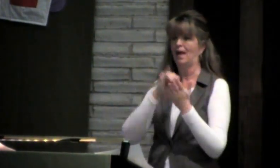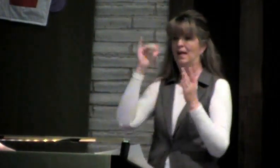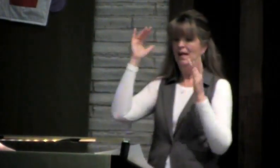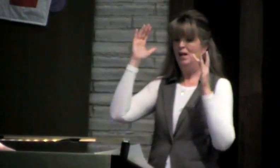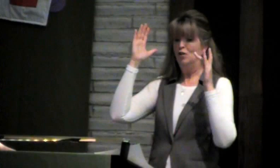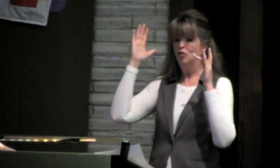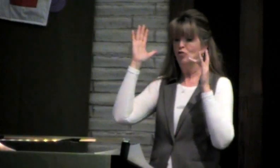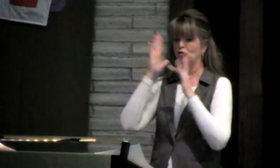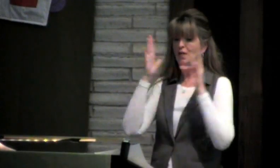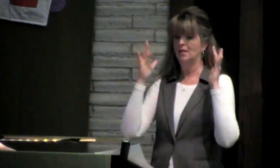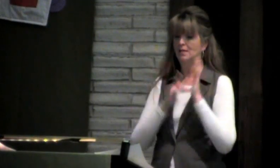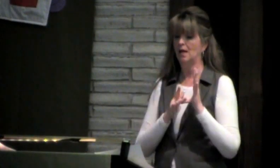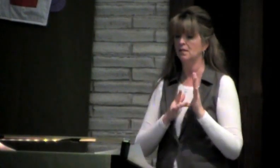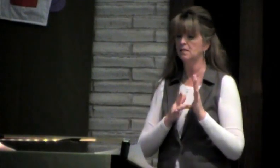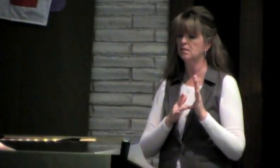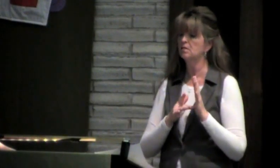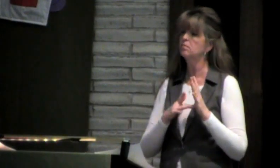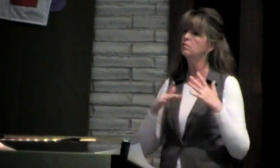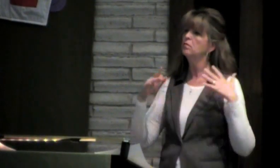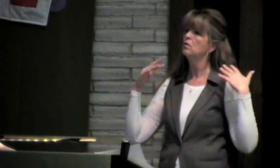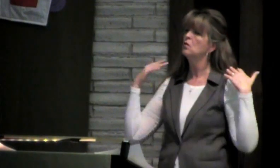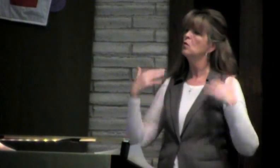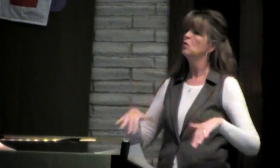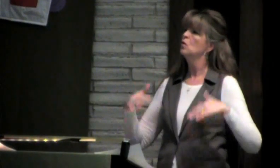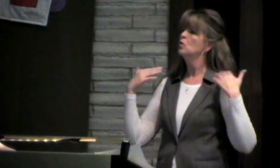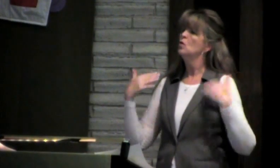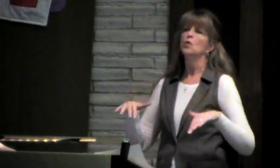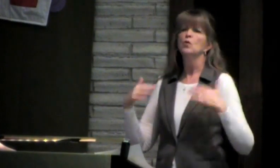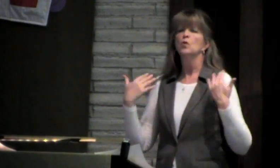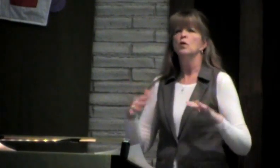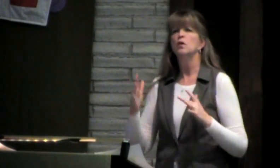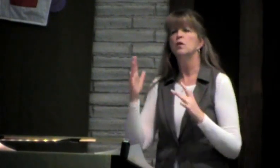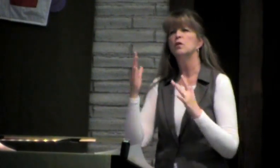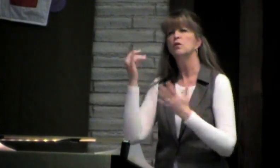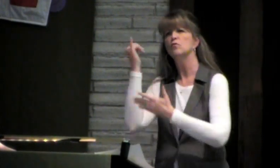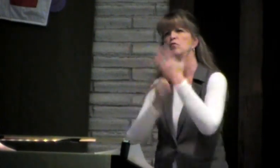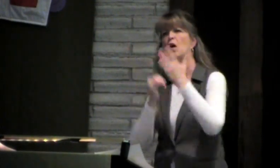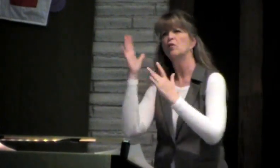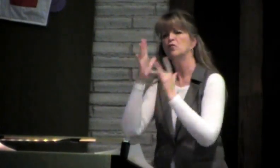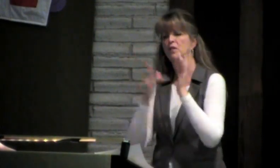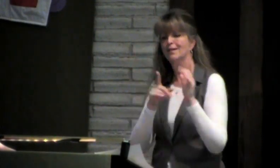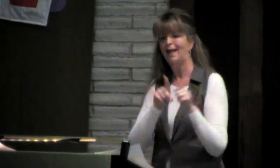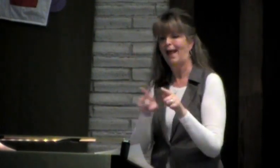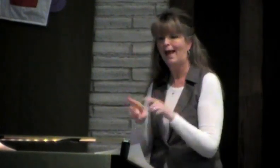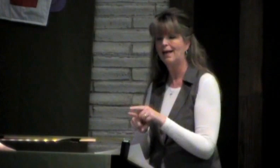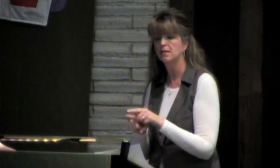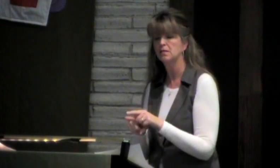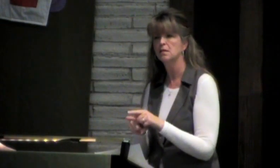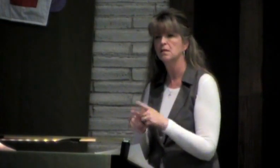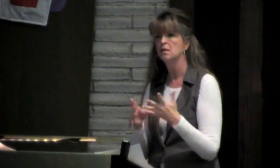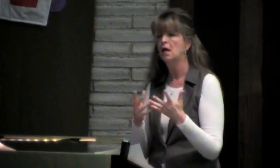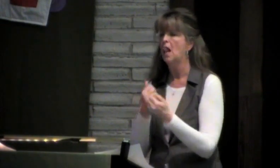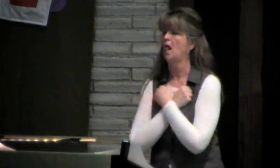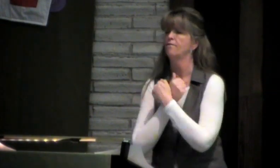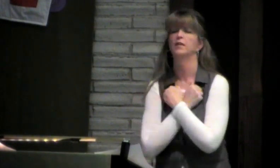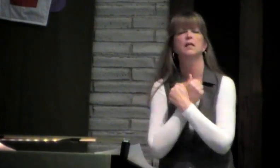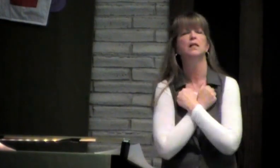Some people imagine that Jesus, or some people draw